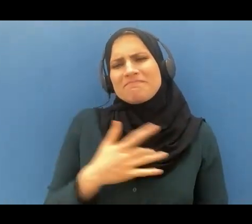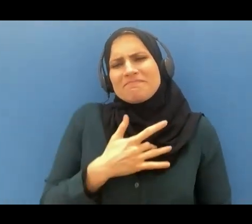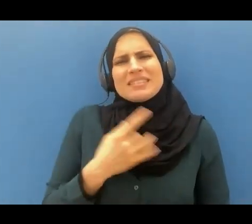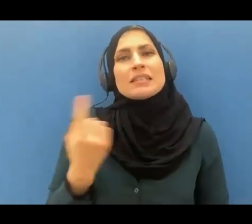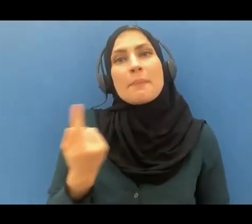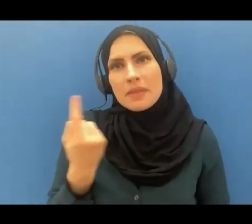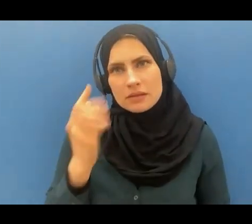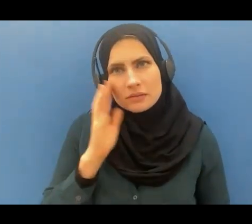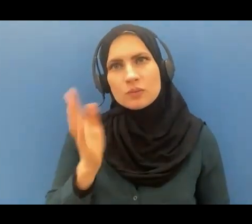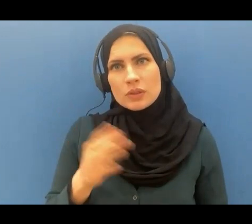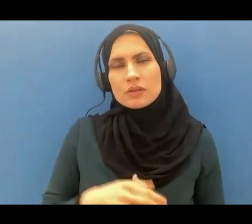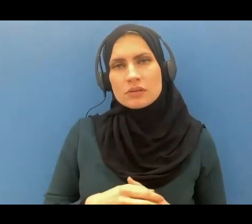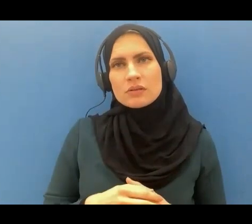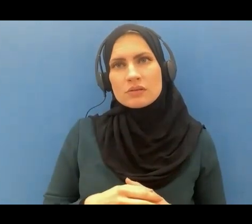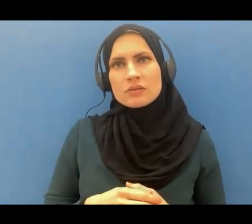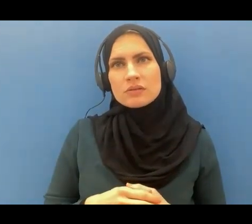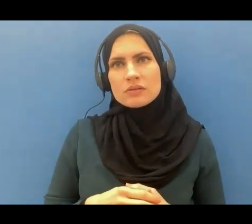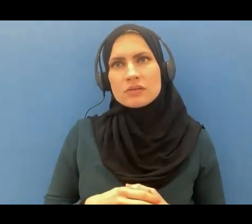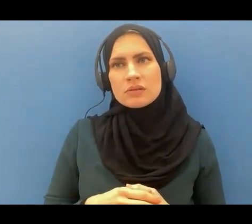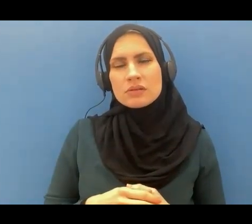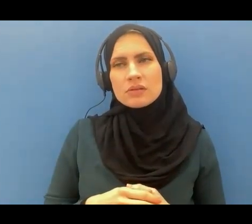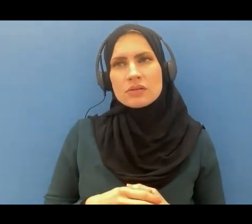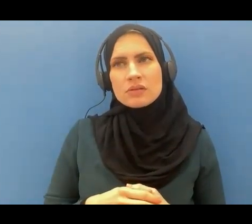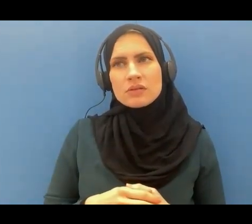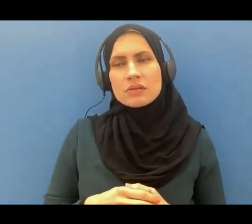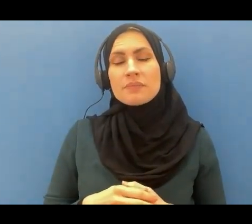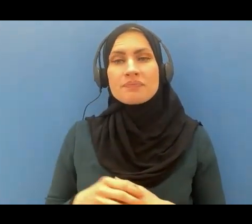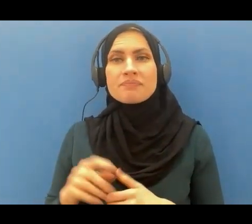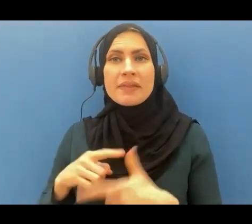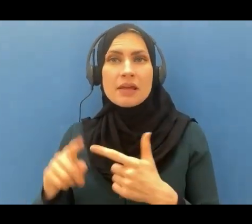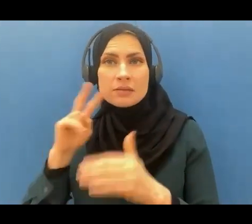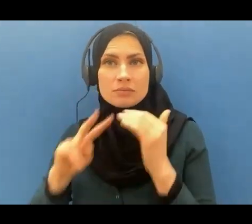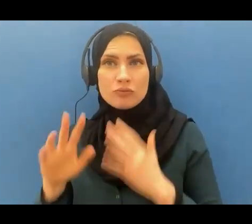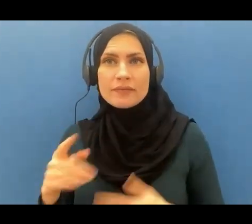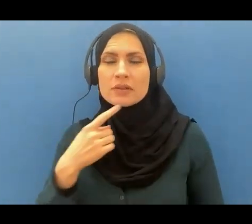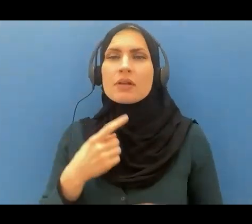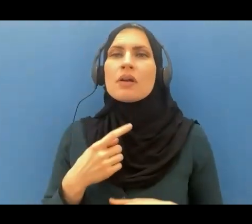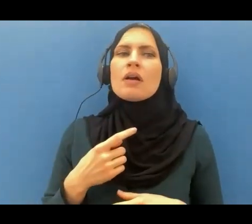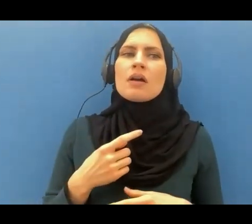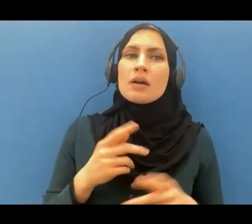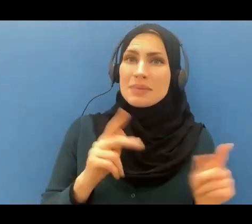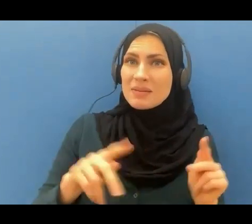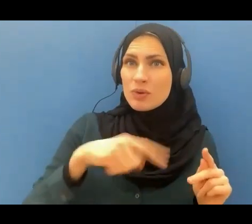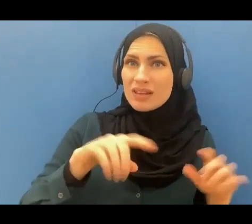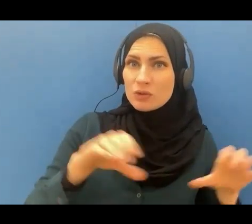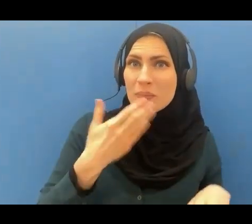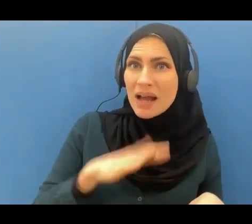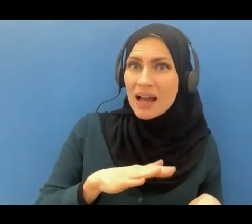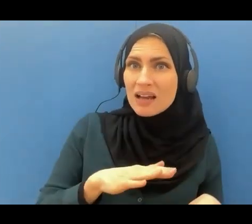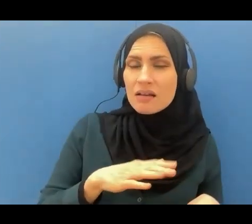So, he goes on to say, those who have done bad they would regret that